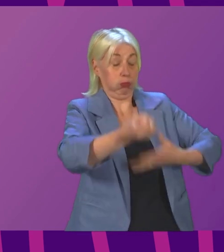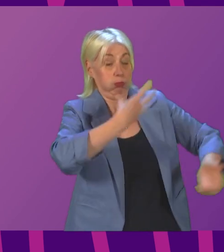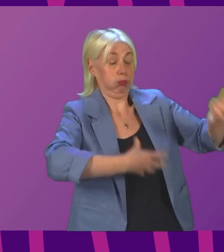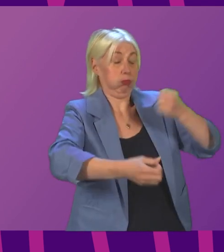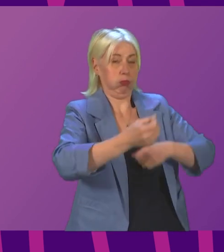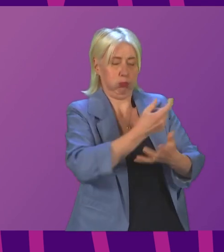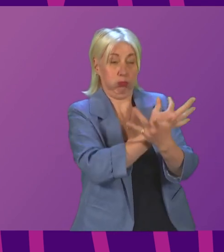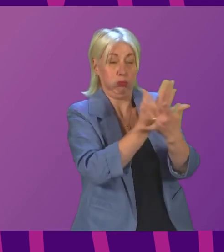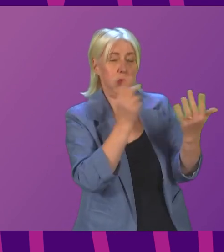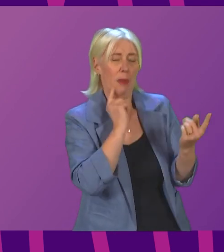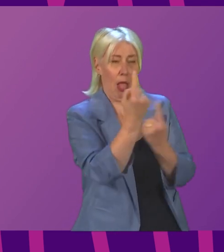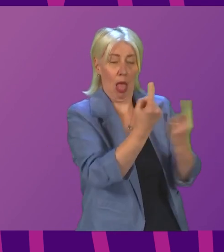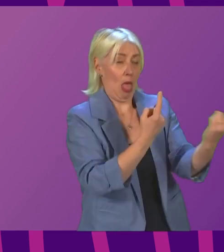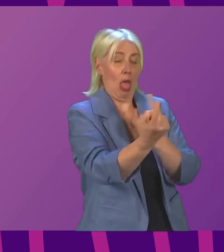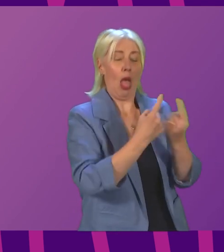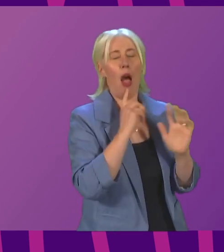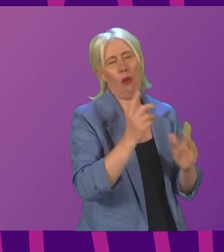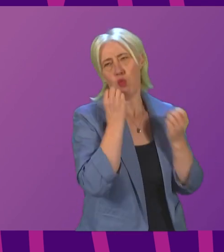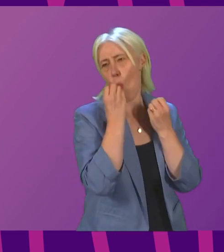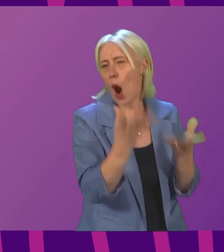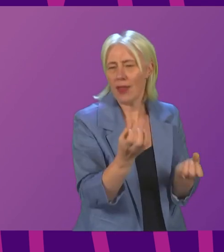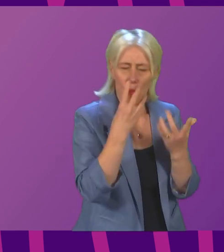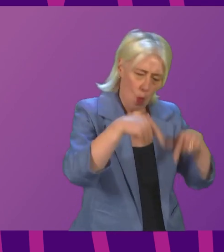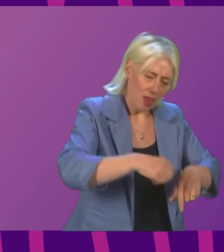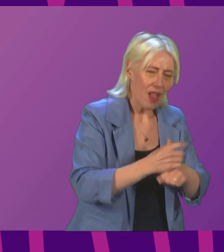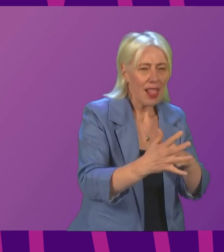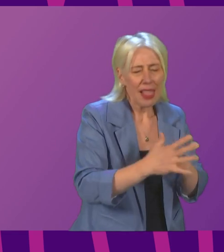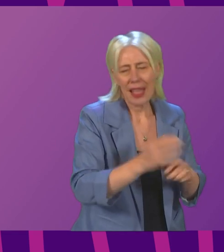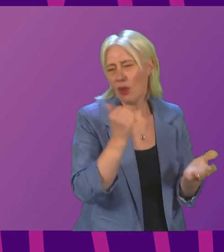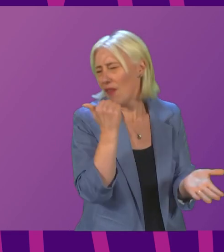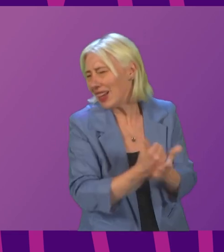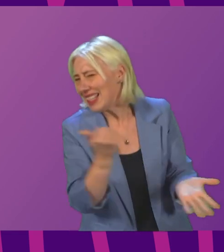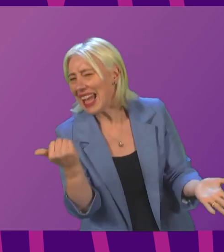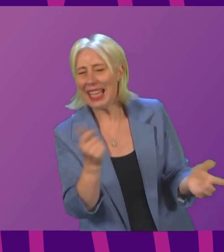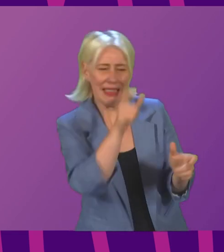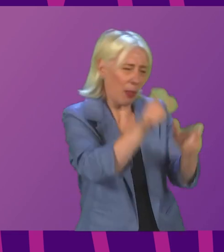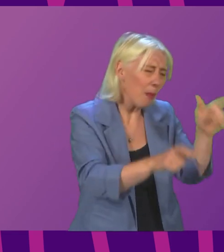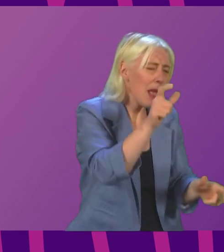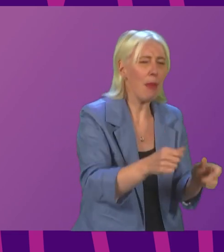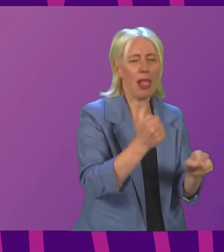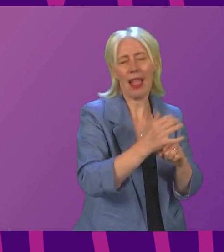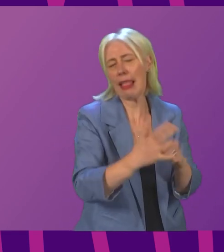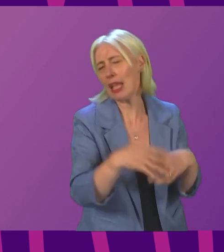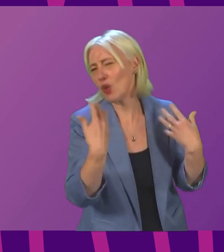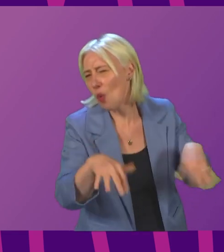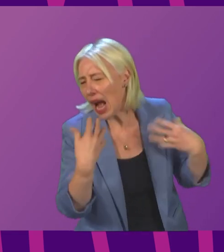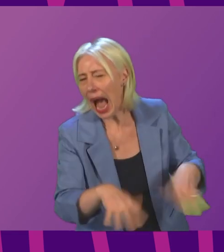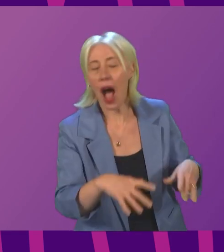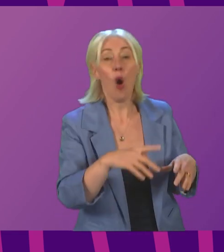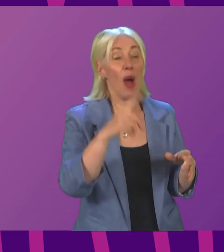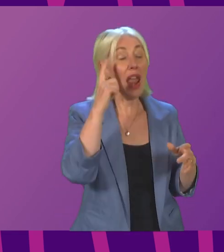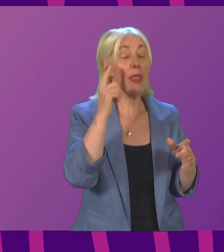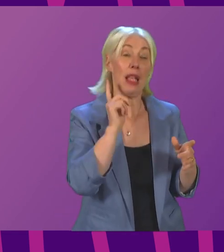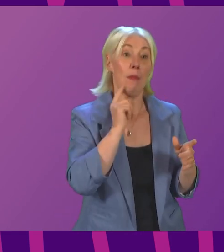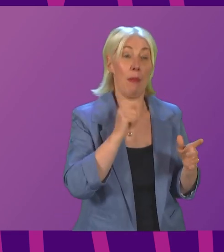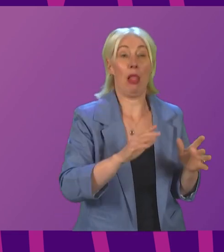with people coming up to me to tell me what a wonderful city Glasgow is how fantastic the people of Glasgow are and I think there will be people